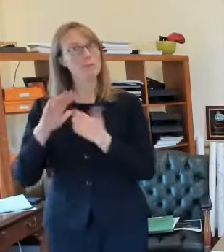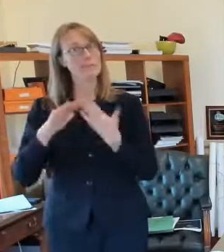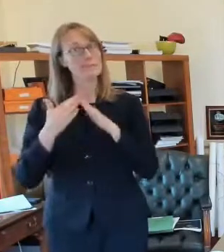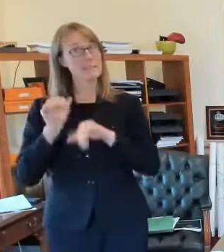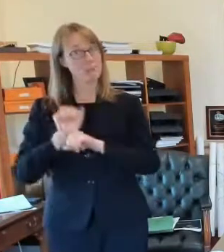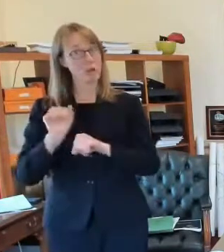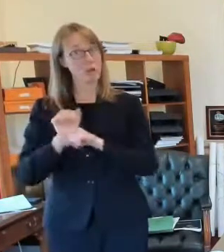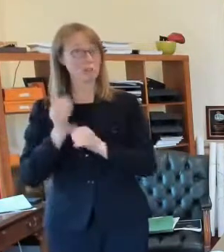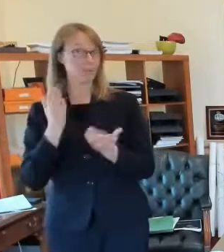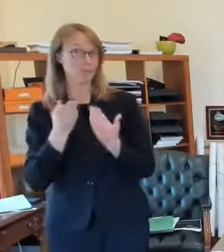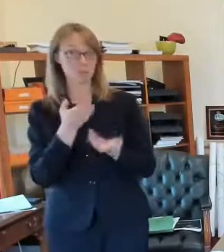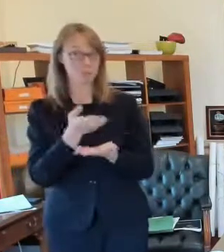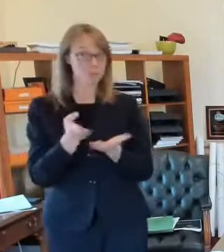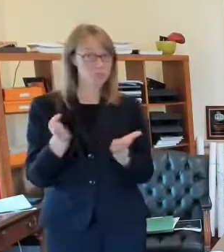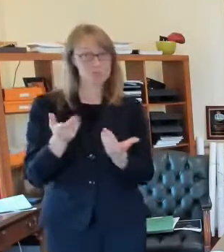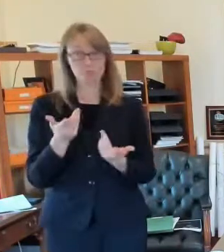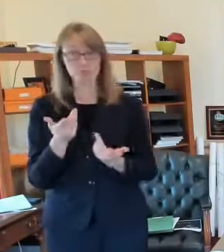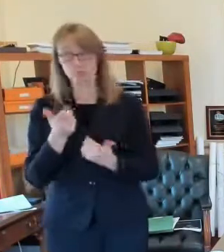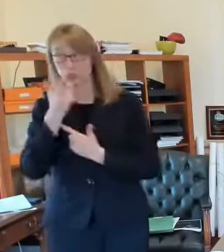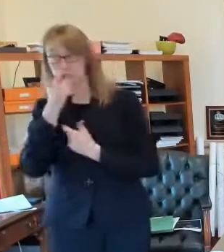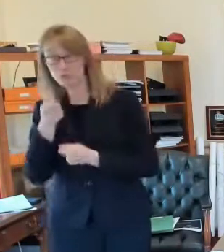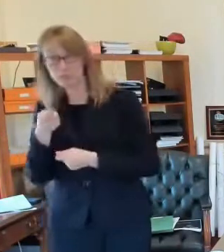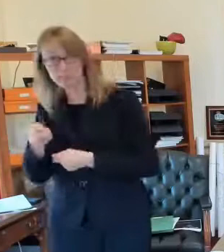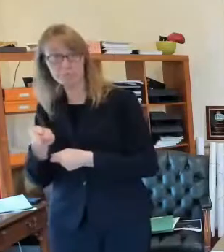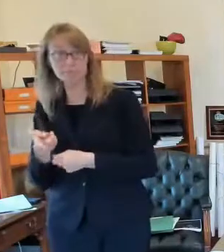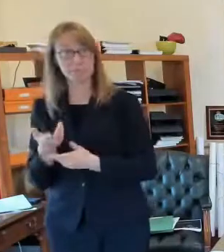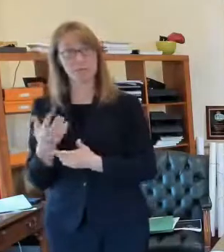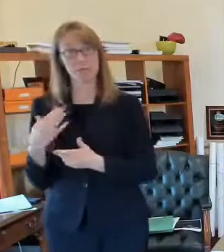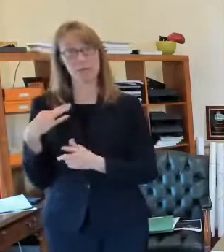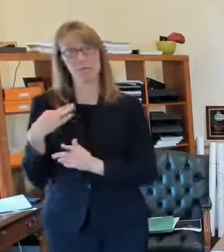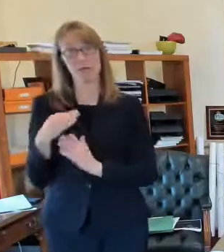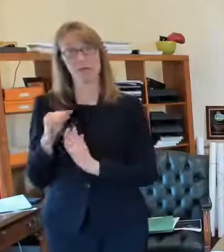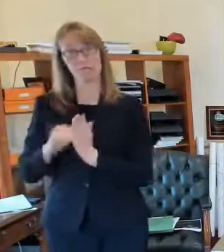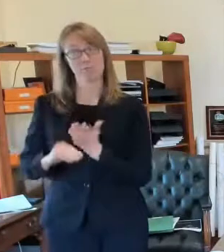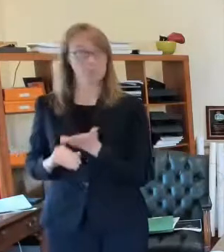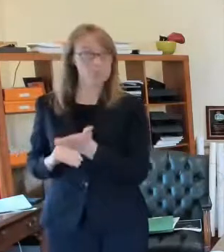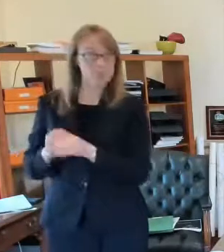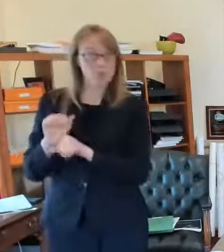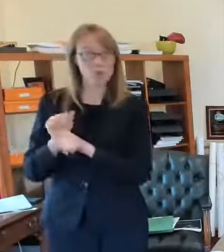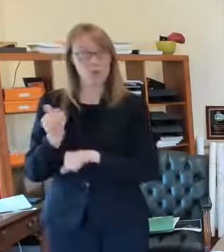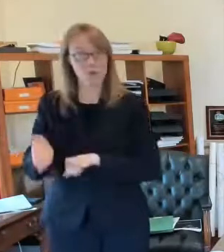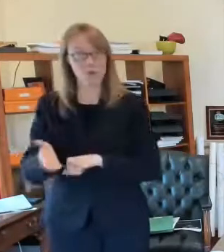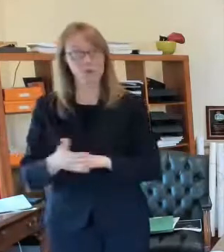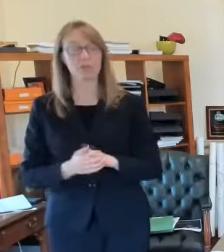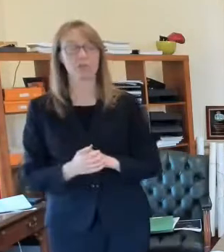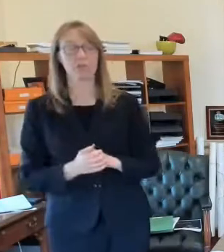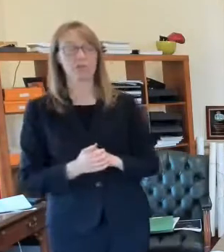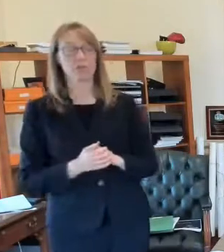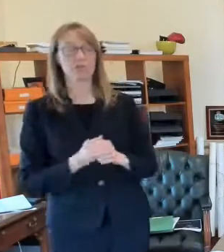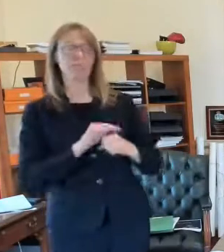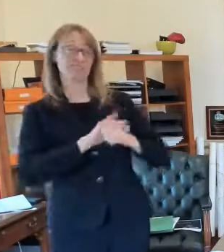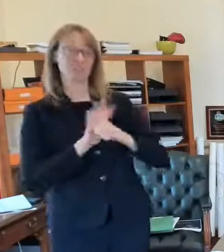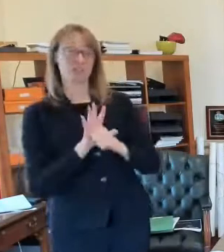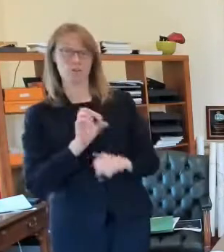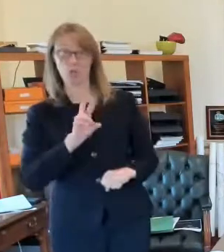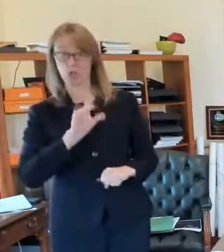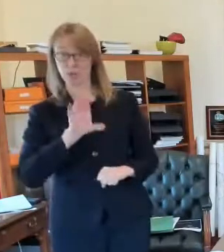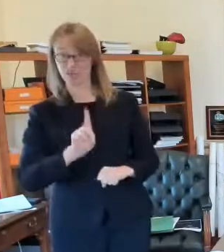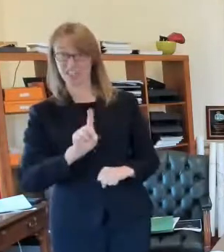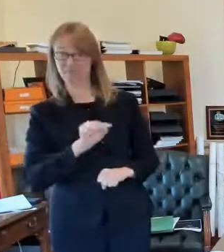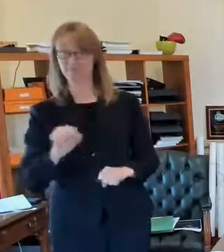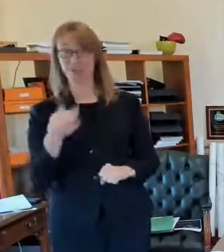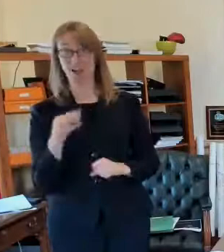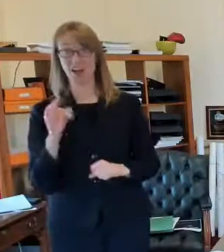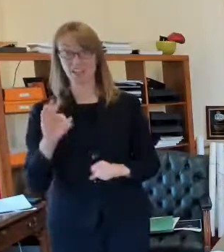you might be interested in so with kovid I thought maybe I know it's hard for you to see